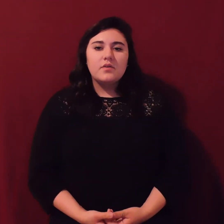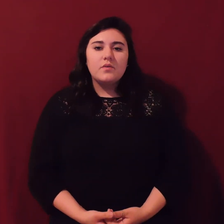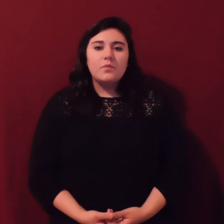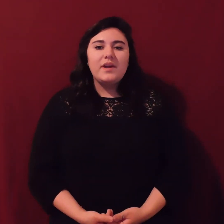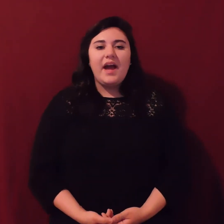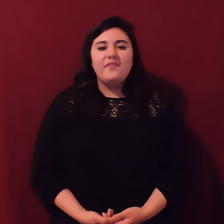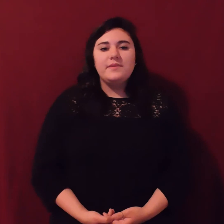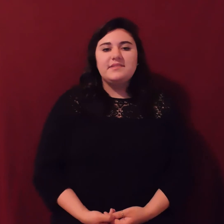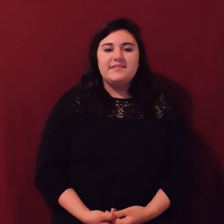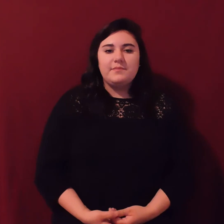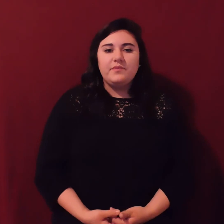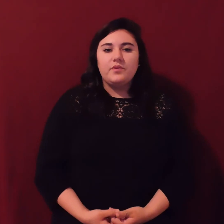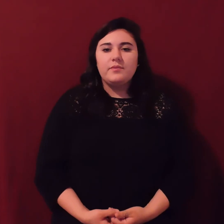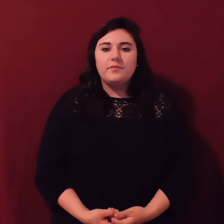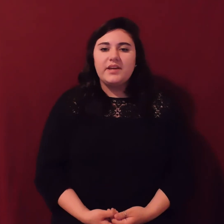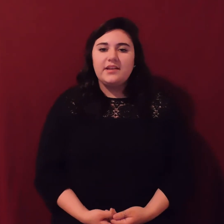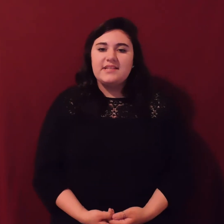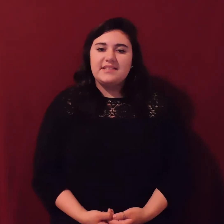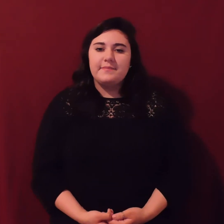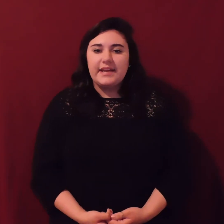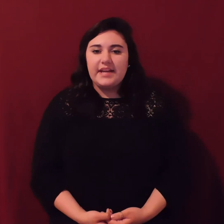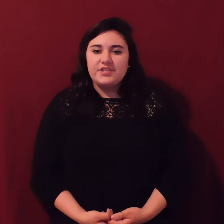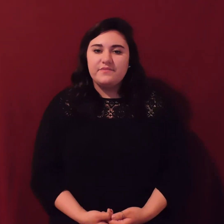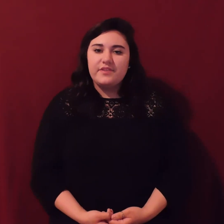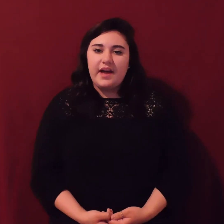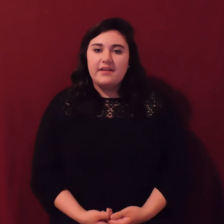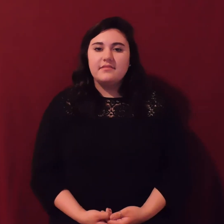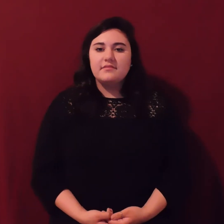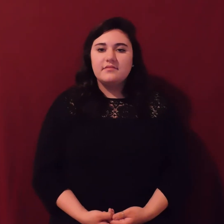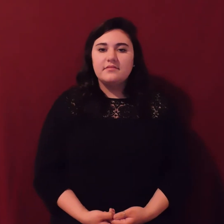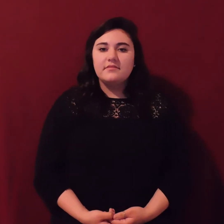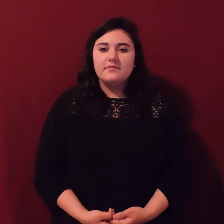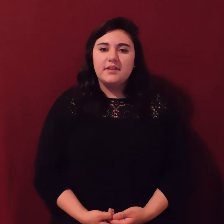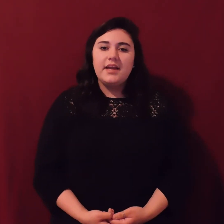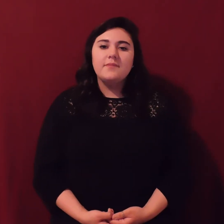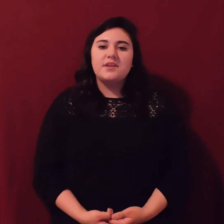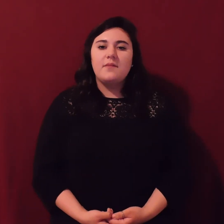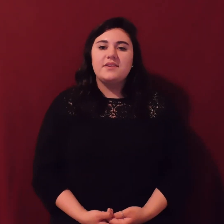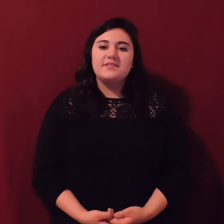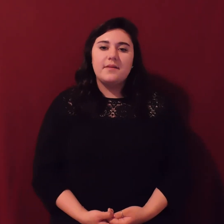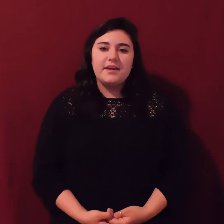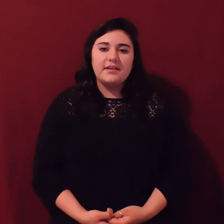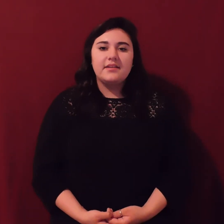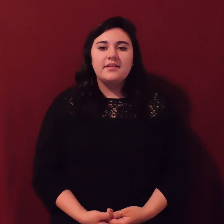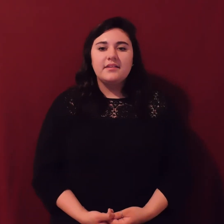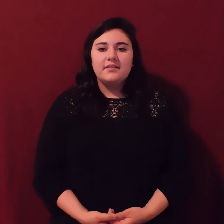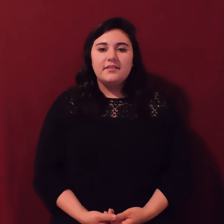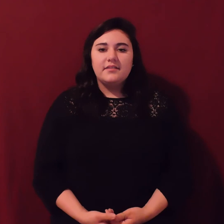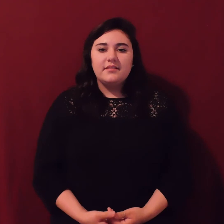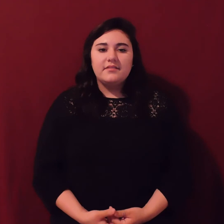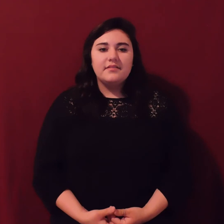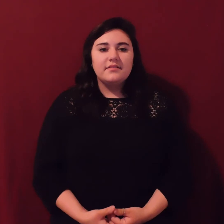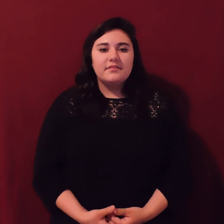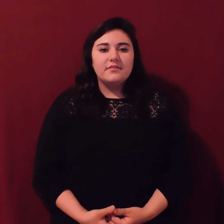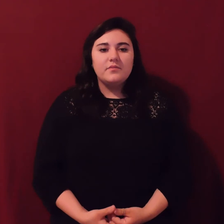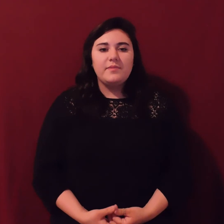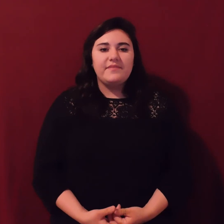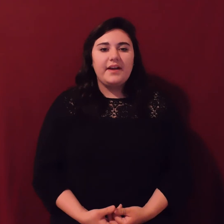We have been seasick before, but we can take some medication for that. It helps calm our stomach. We'll be fine.